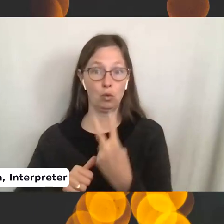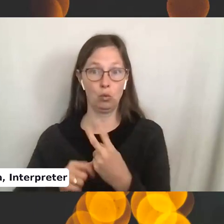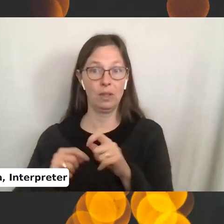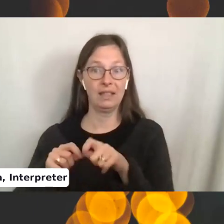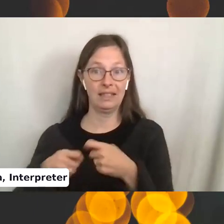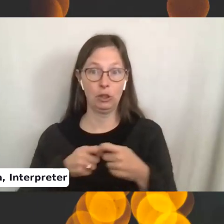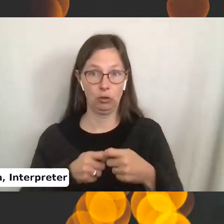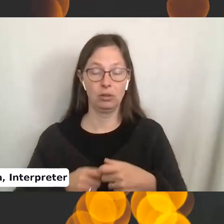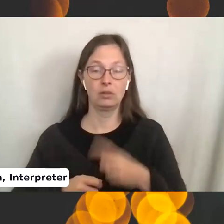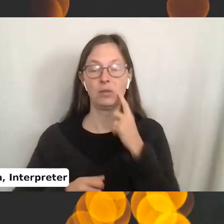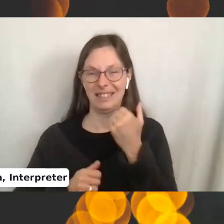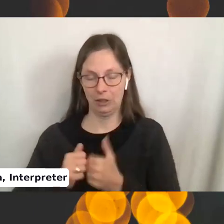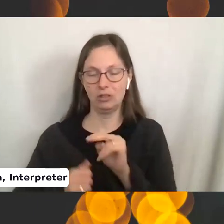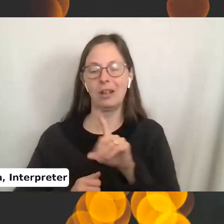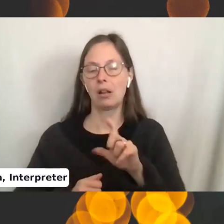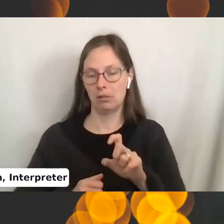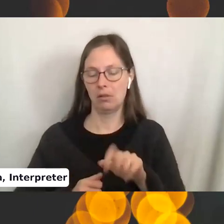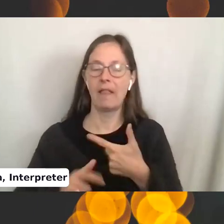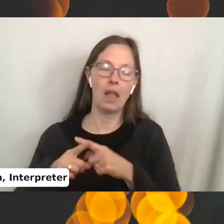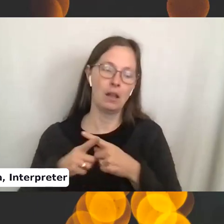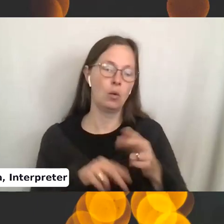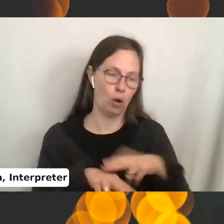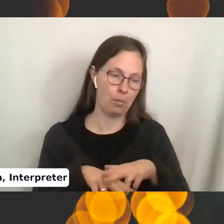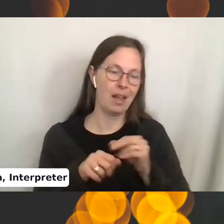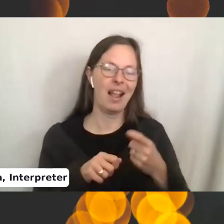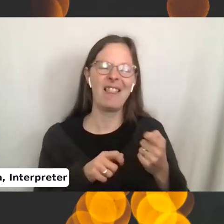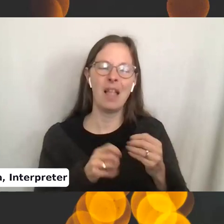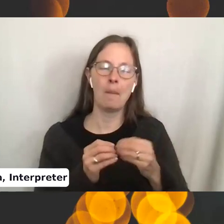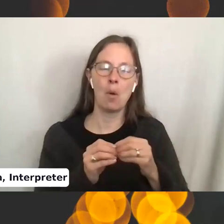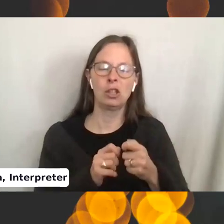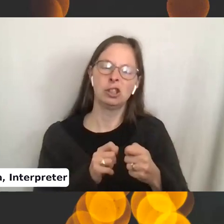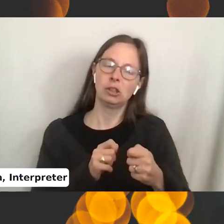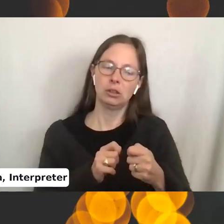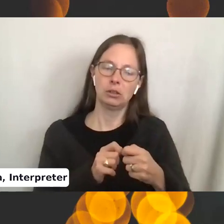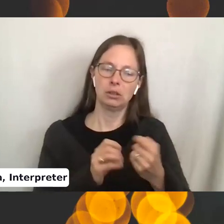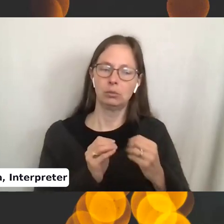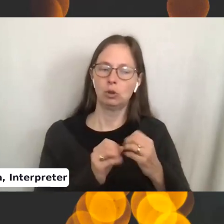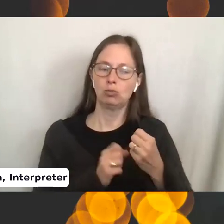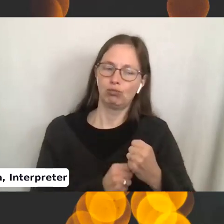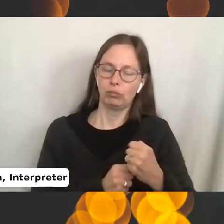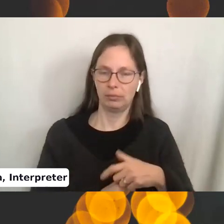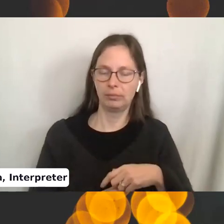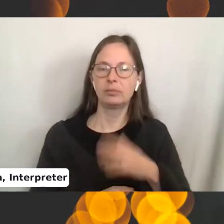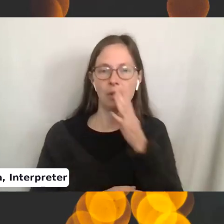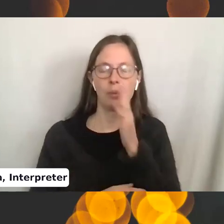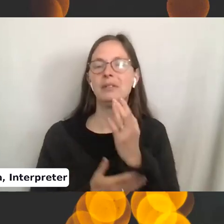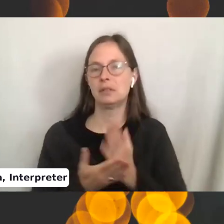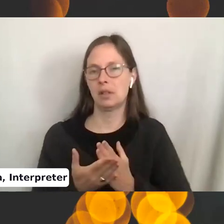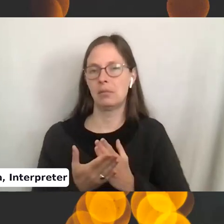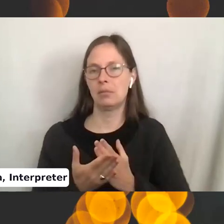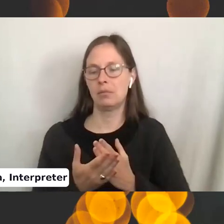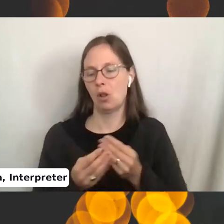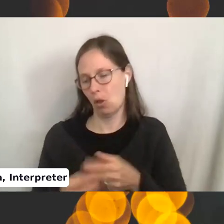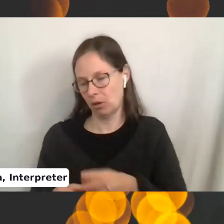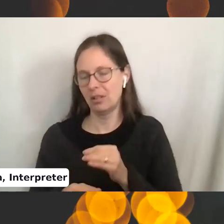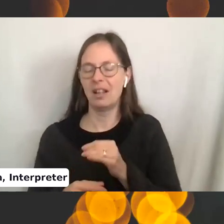on each needle and then just knit normally. And then just give it a little extra tension because there will be some lost and